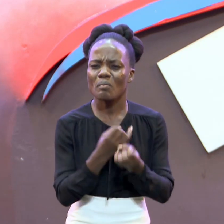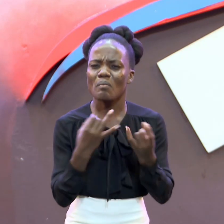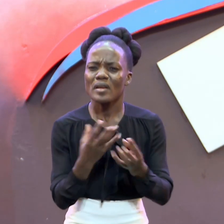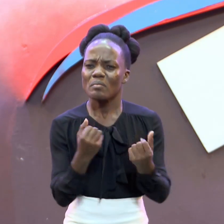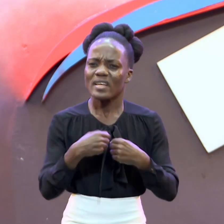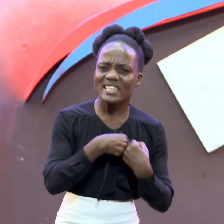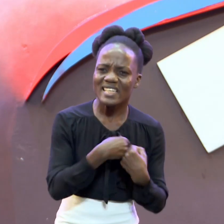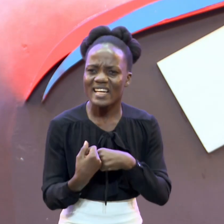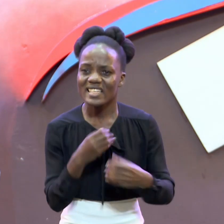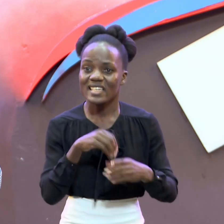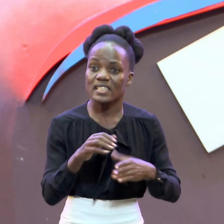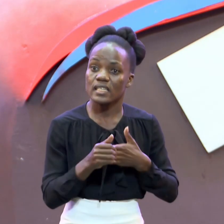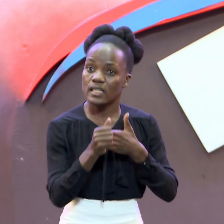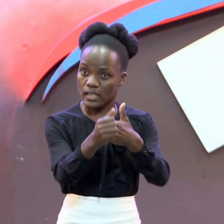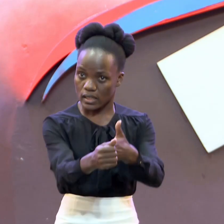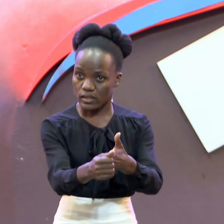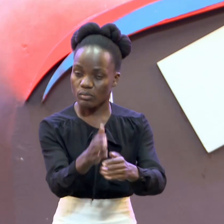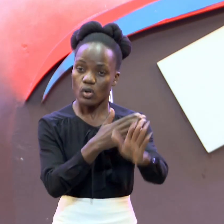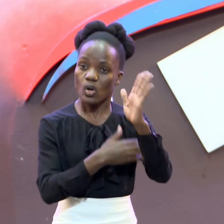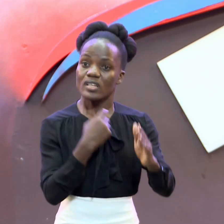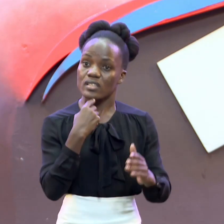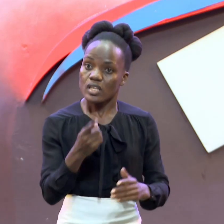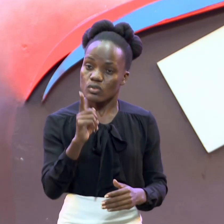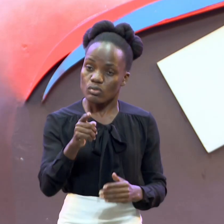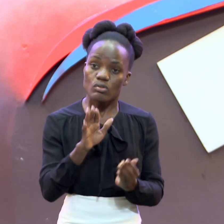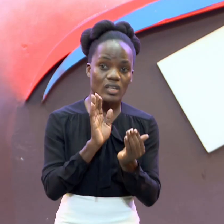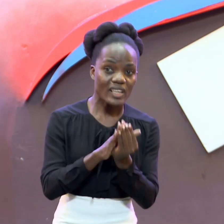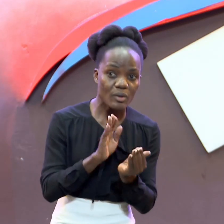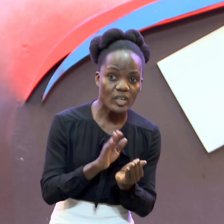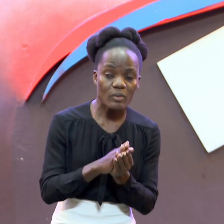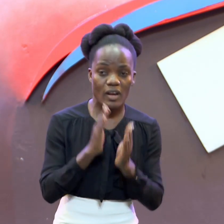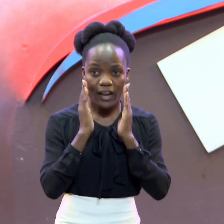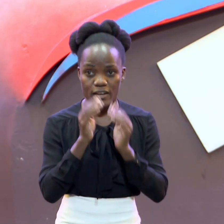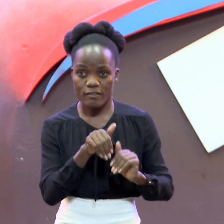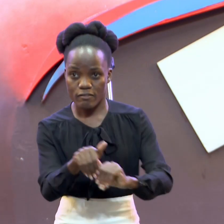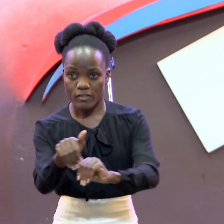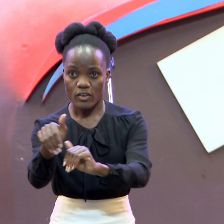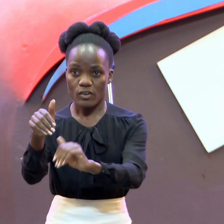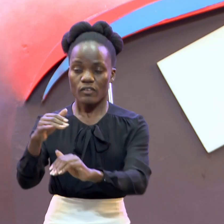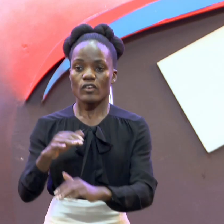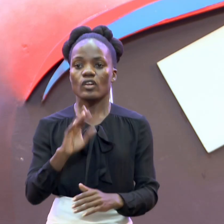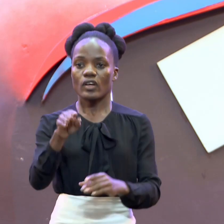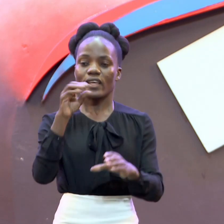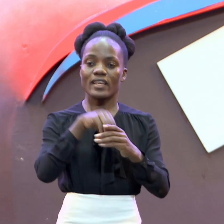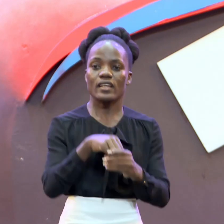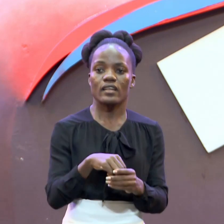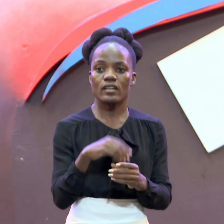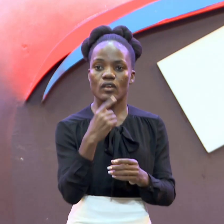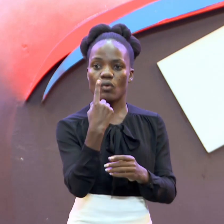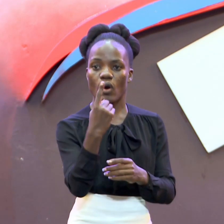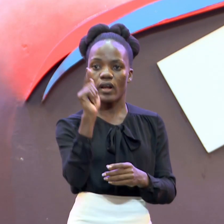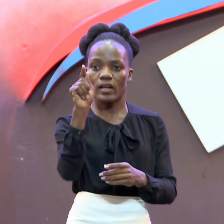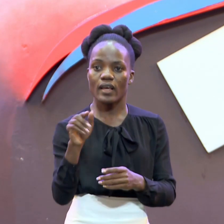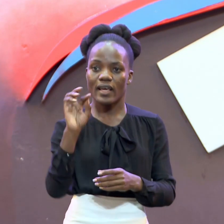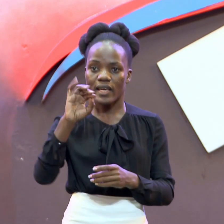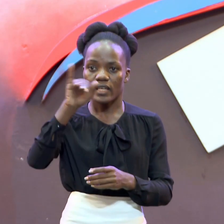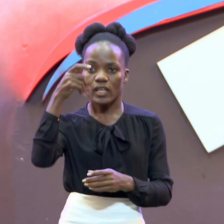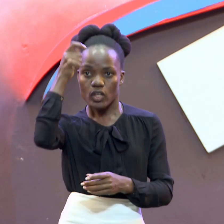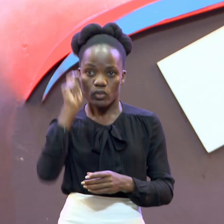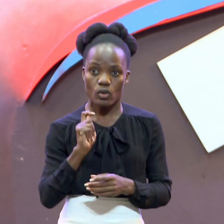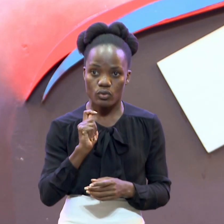tells him To keep The Word Of God So In verse 8 Joshua chapter 1 Verses 8 The Bible says